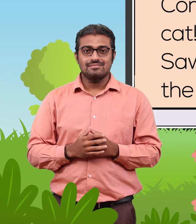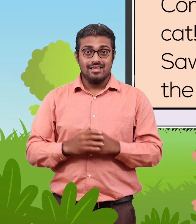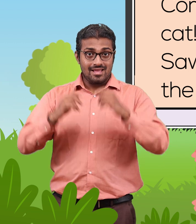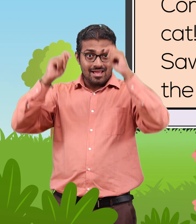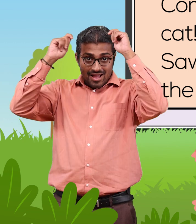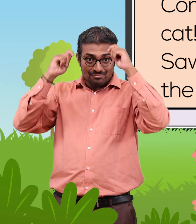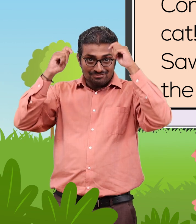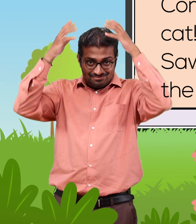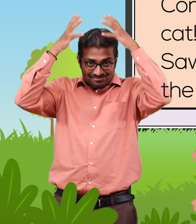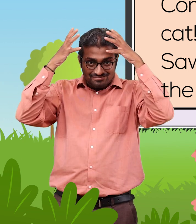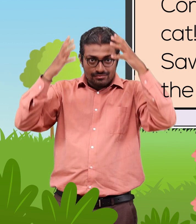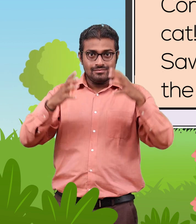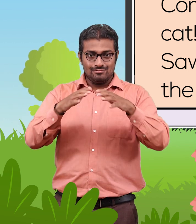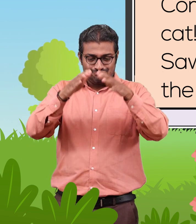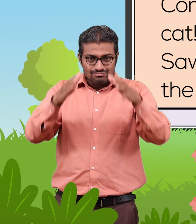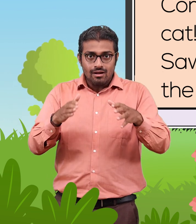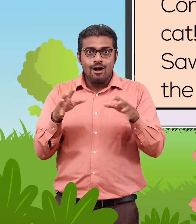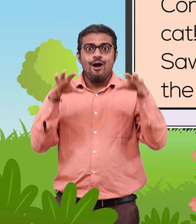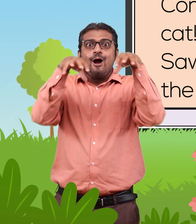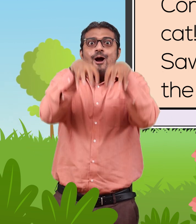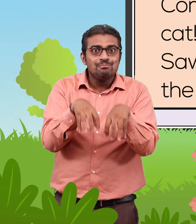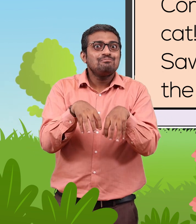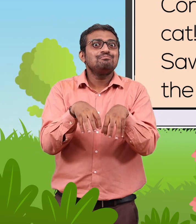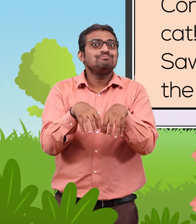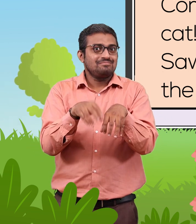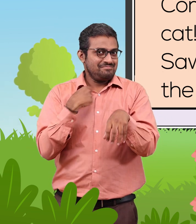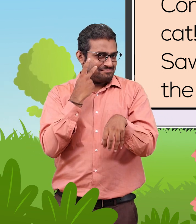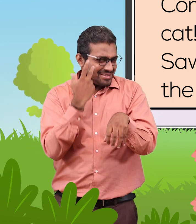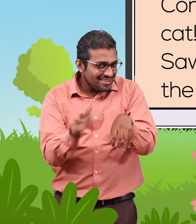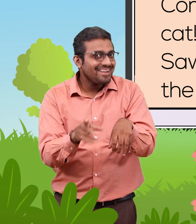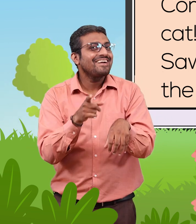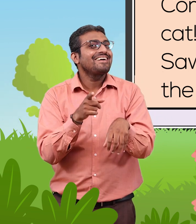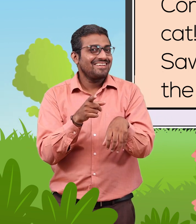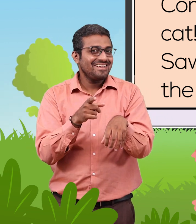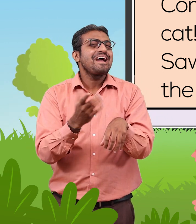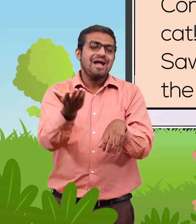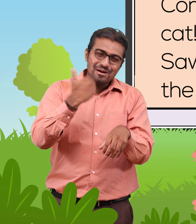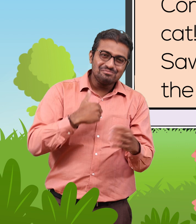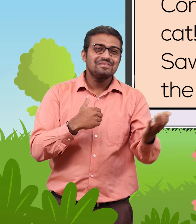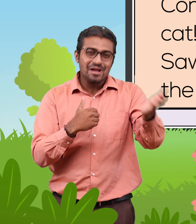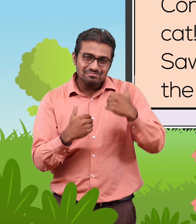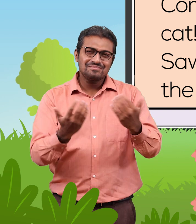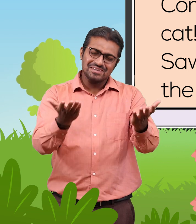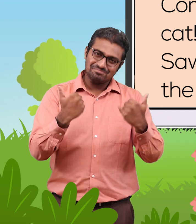Come, come, come, come to me, my furry cat. Saw you hopping above the hat.